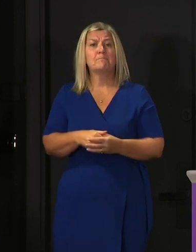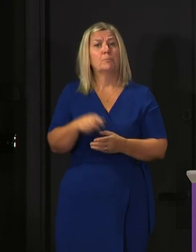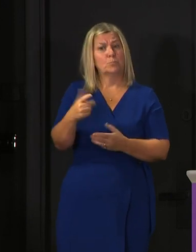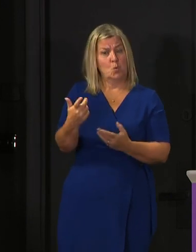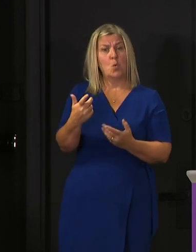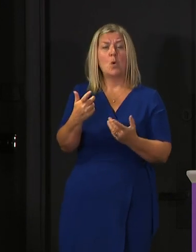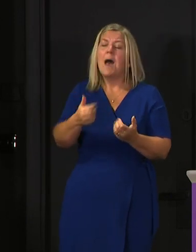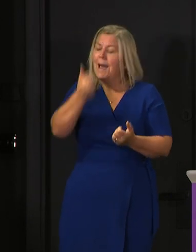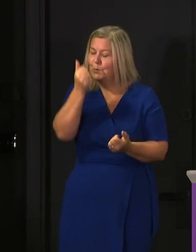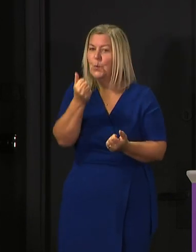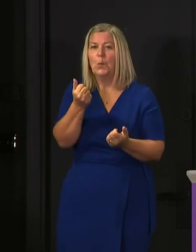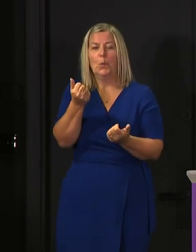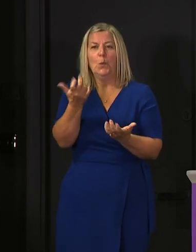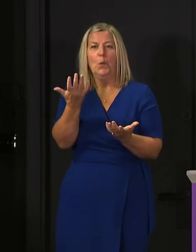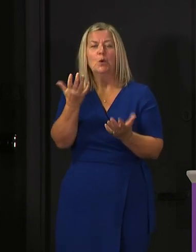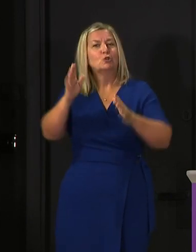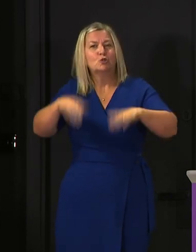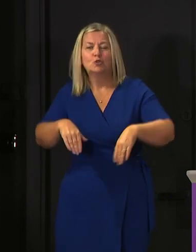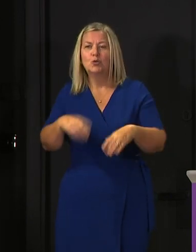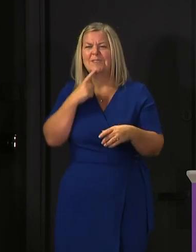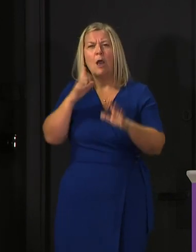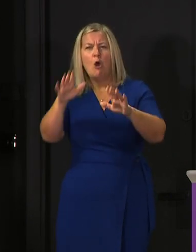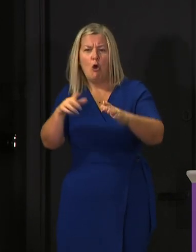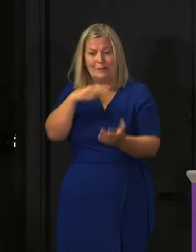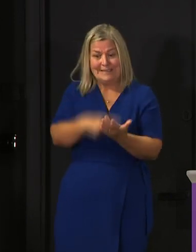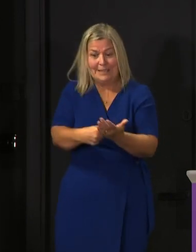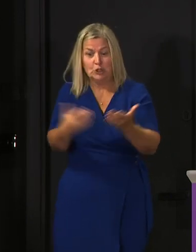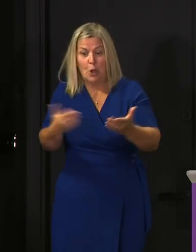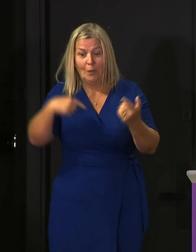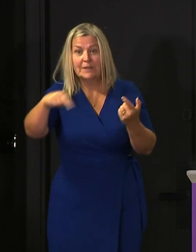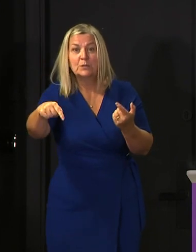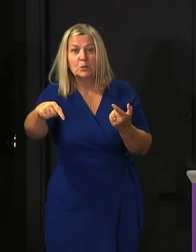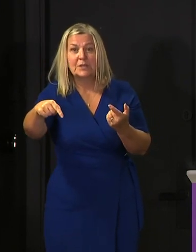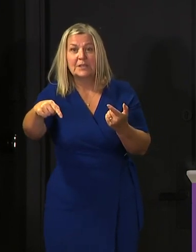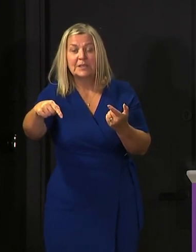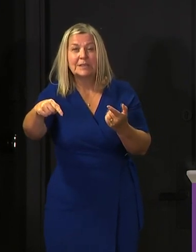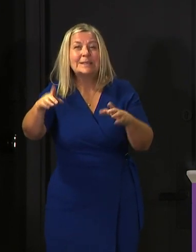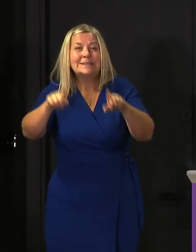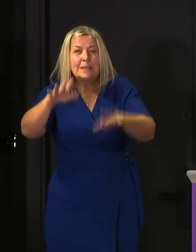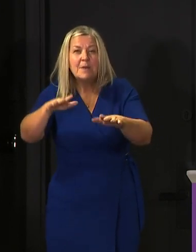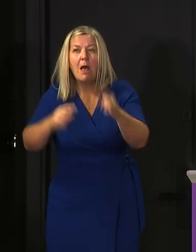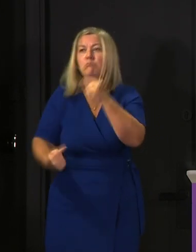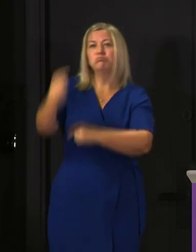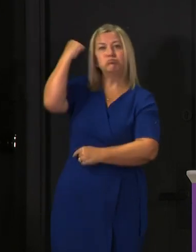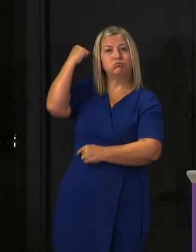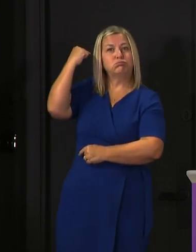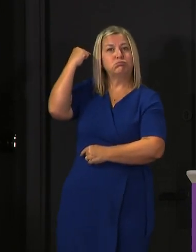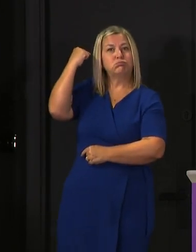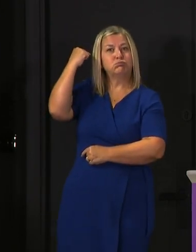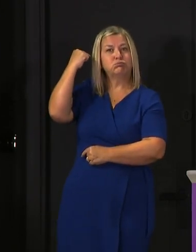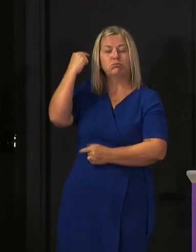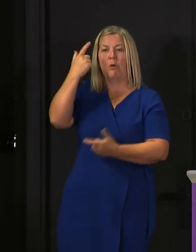the temptations for shorthand, we shouldn't frame the decisions we face this week in the language of lockdown or not